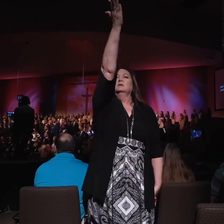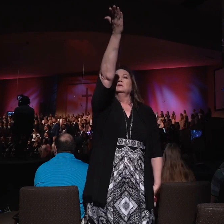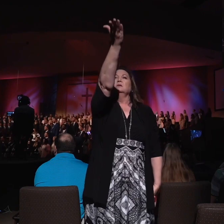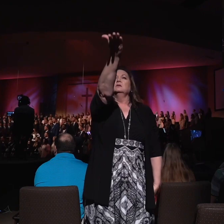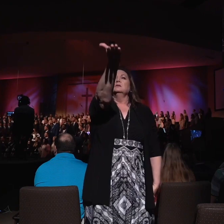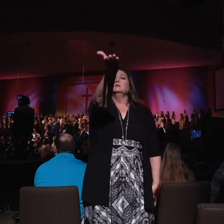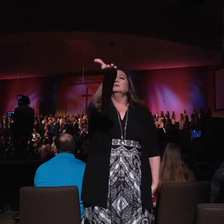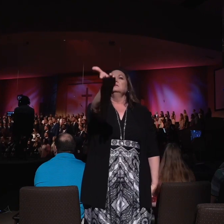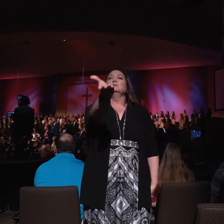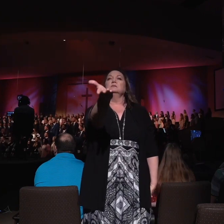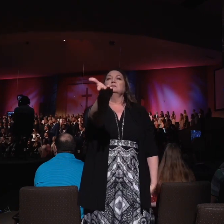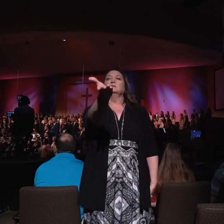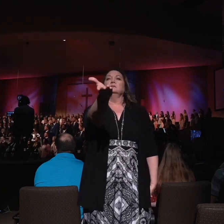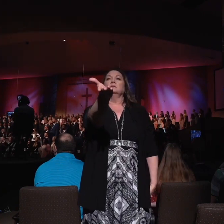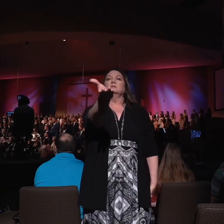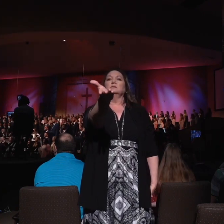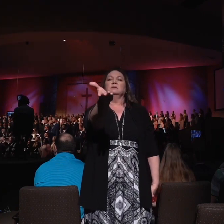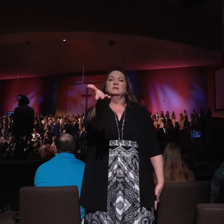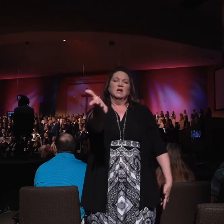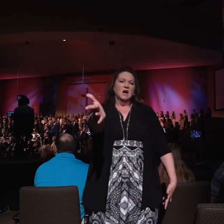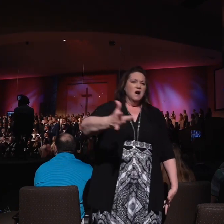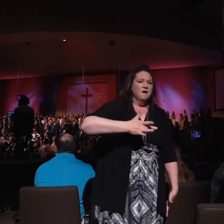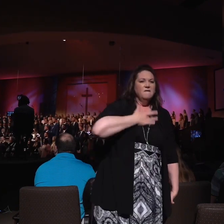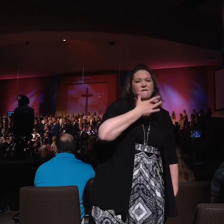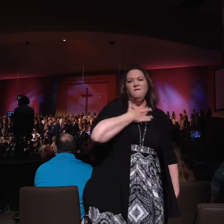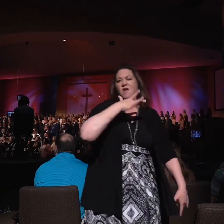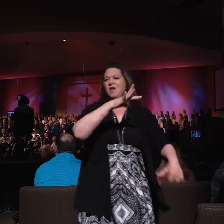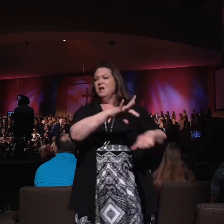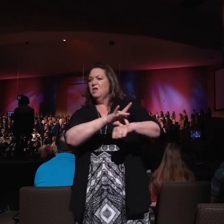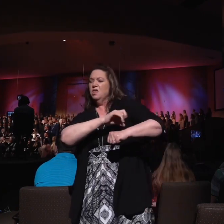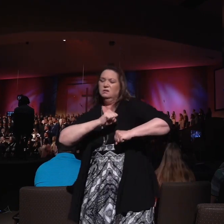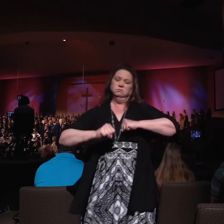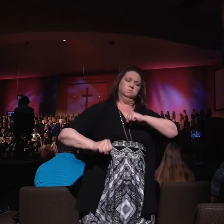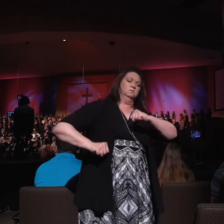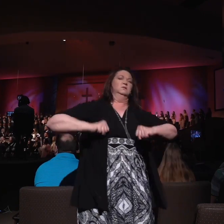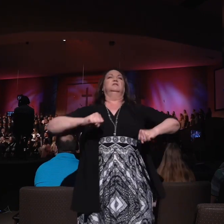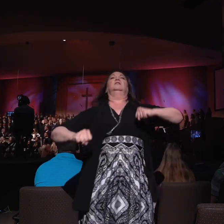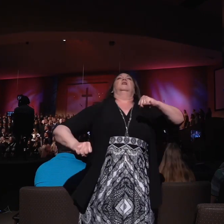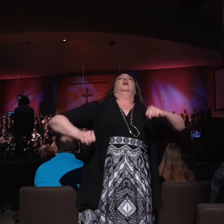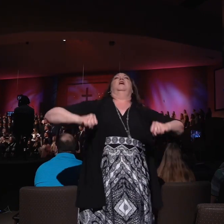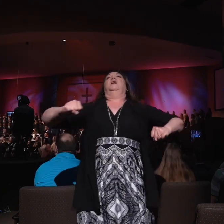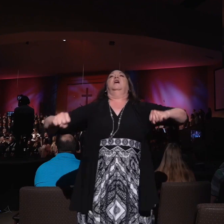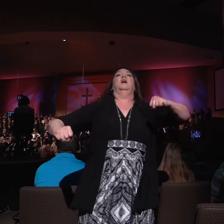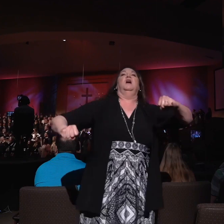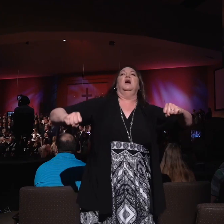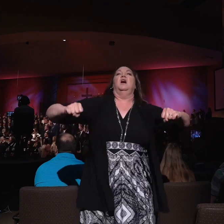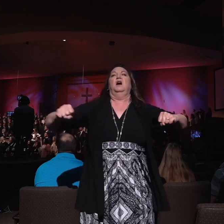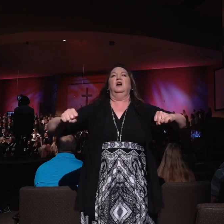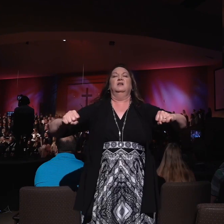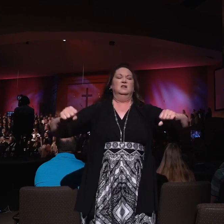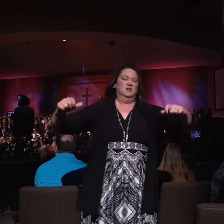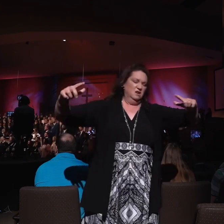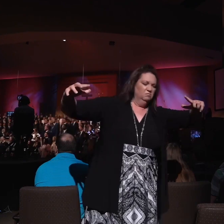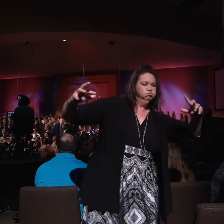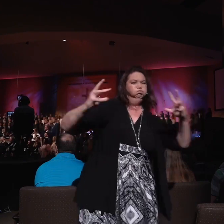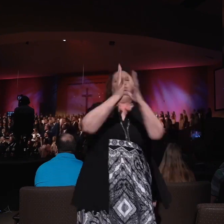The earth shakes with the force of the conflict